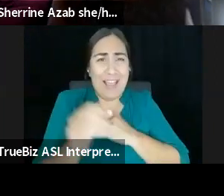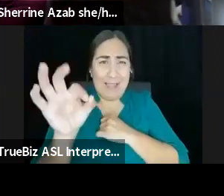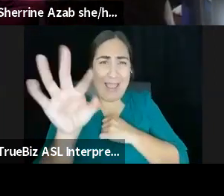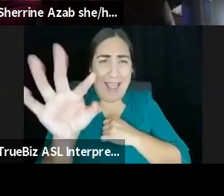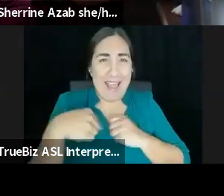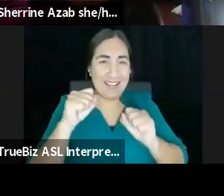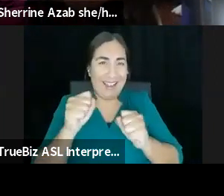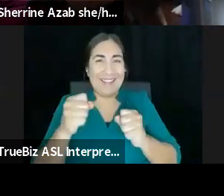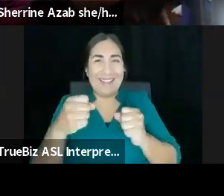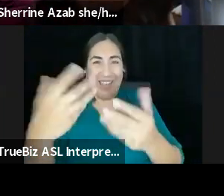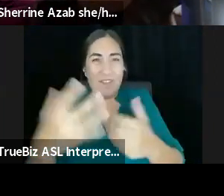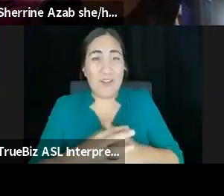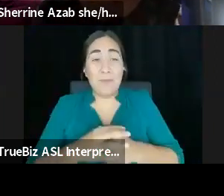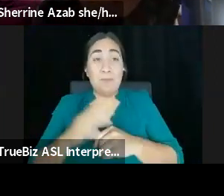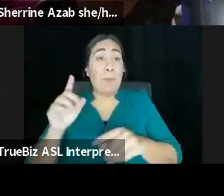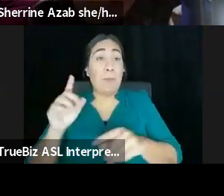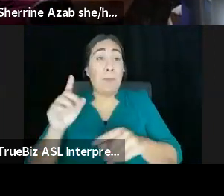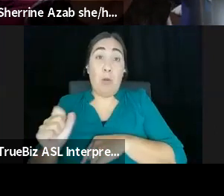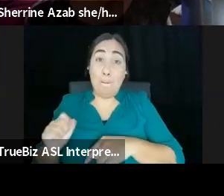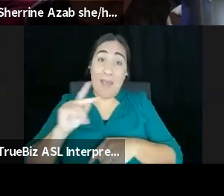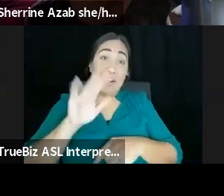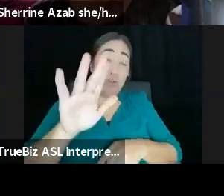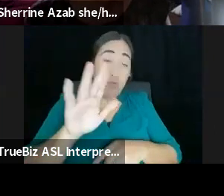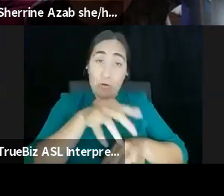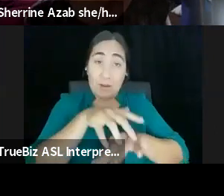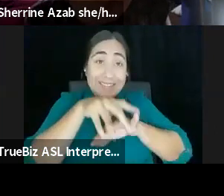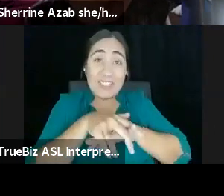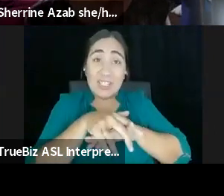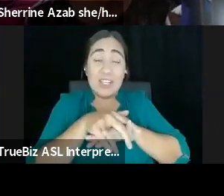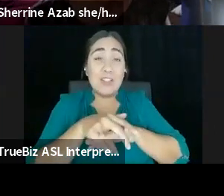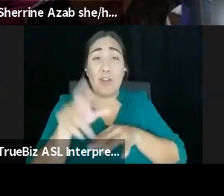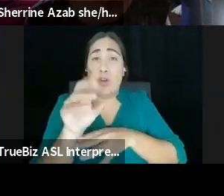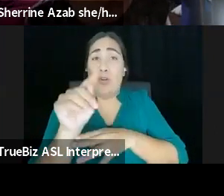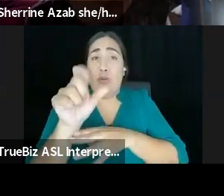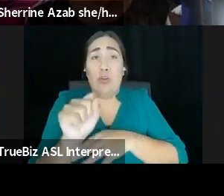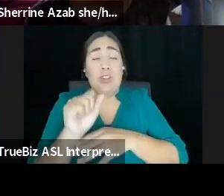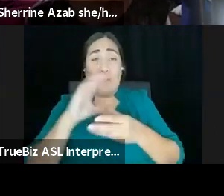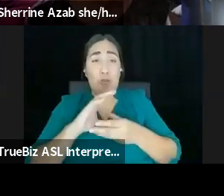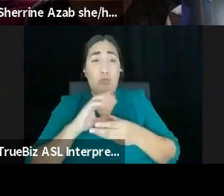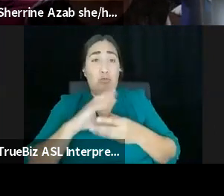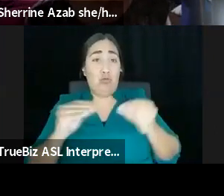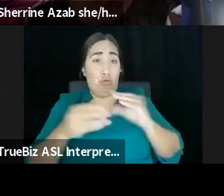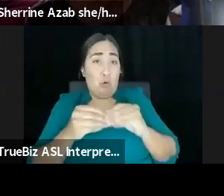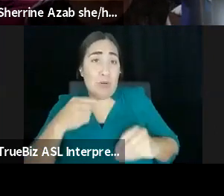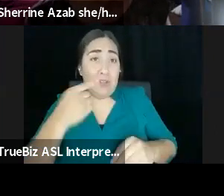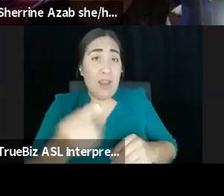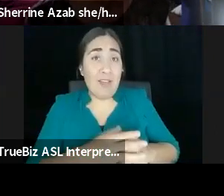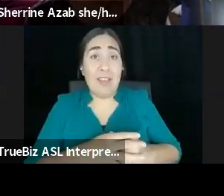is going back to your indigenous roots of storytelling, whatever that is. Capitalized indigenous, um, and how that is prioritizing the people